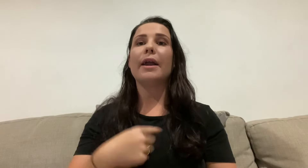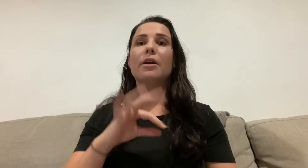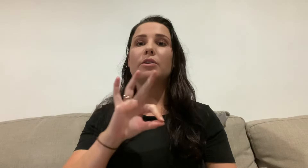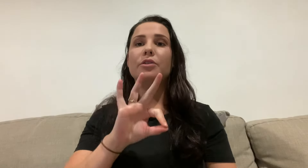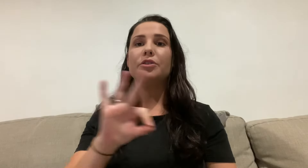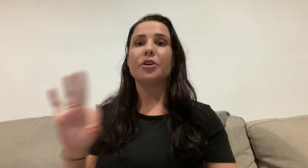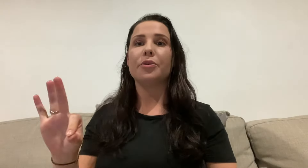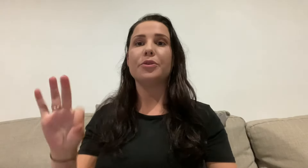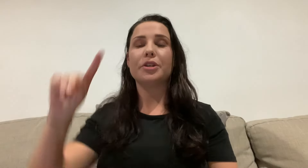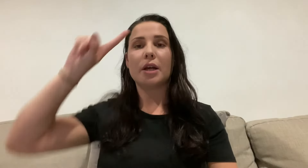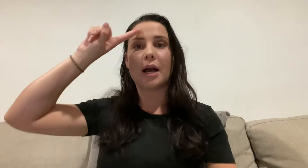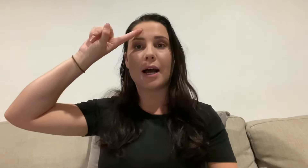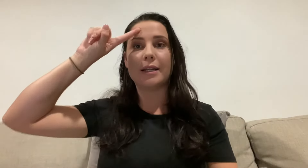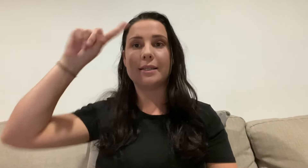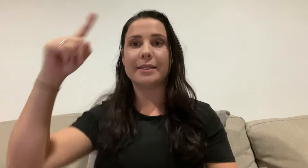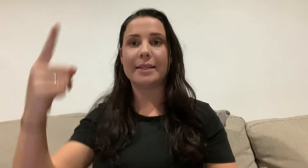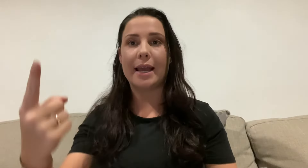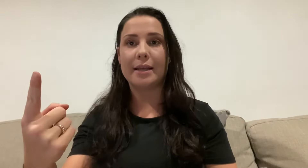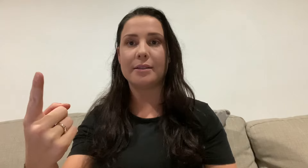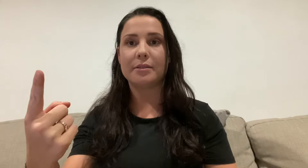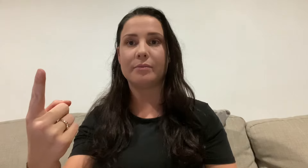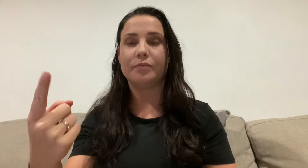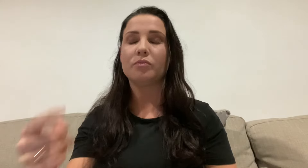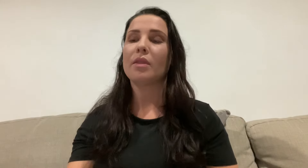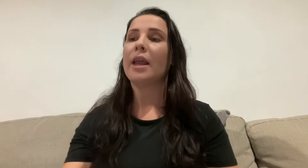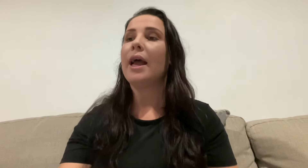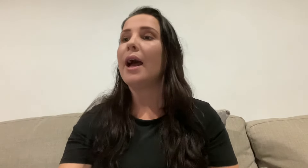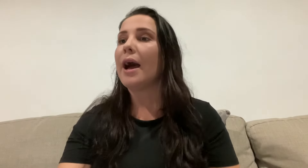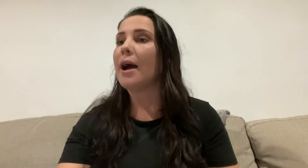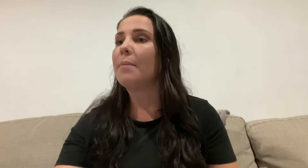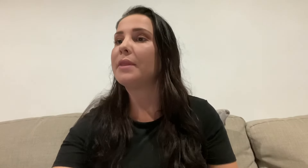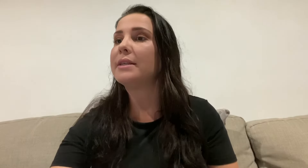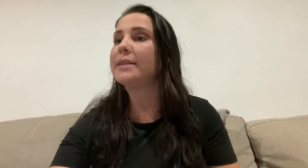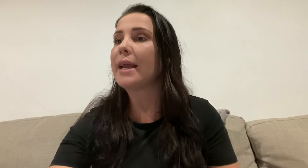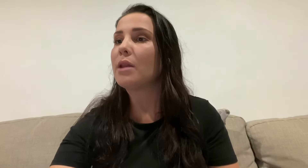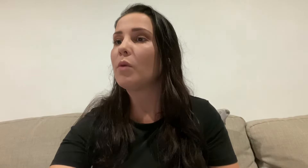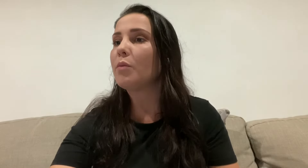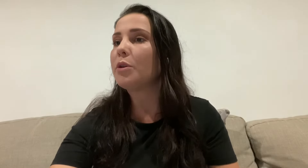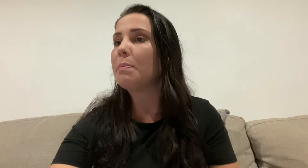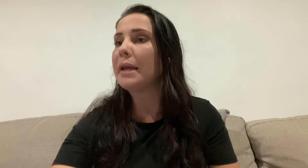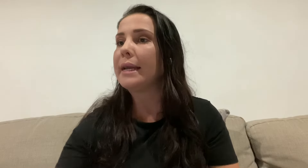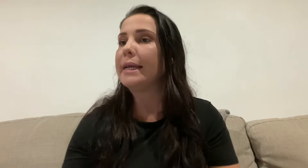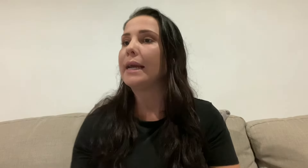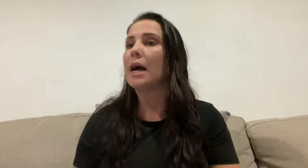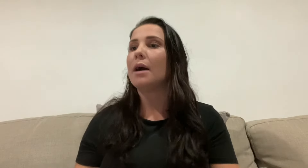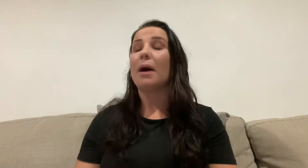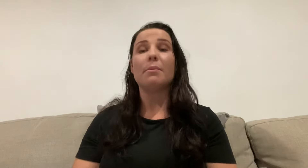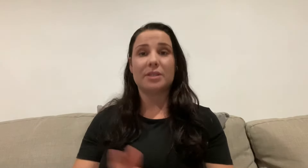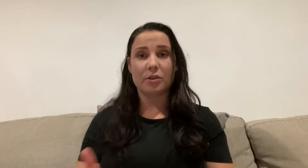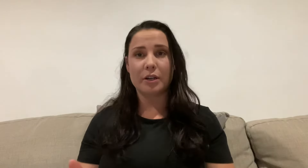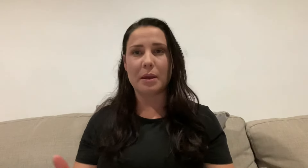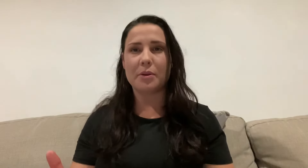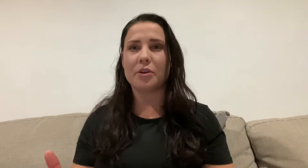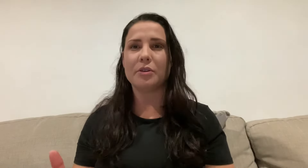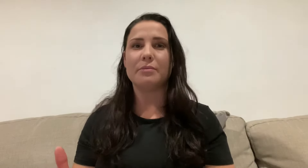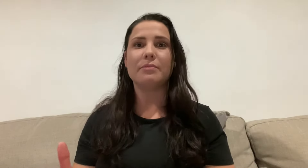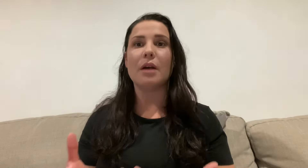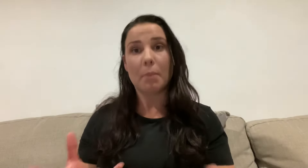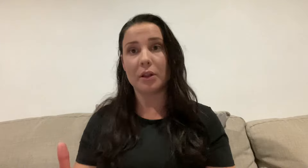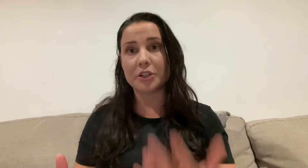don't understand. Um, the second one would be, um, I'm sorry. Maybe you could apologize